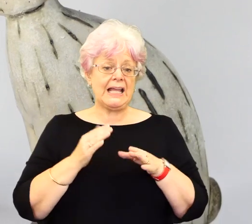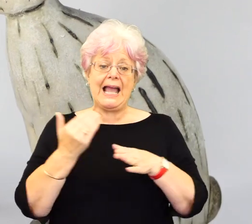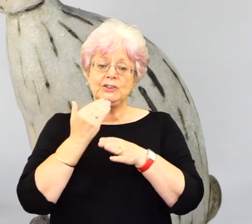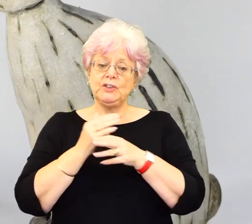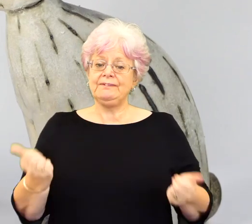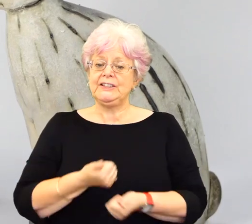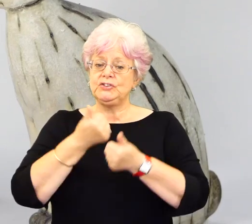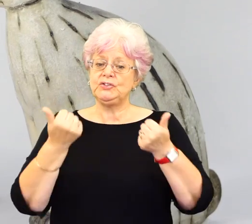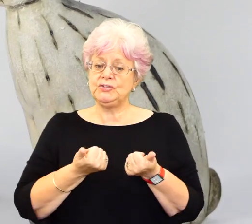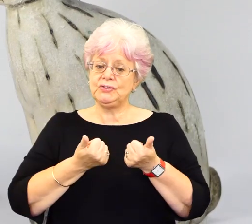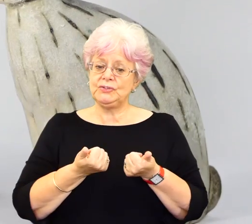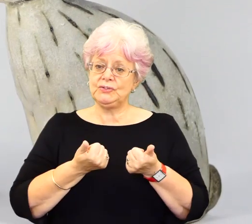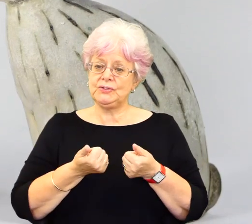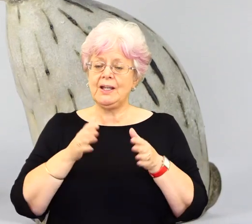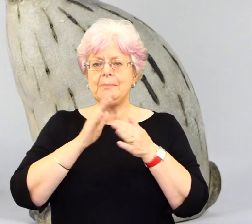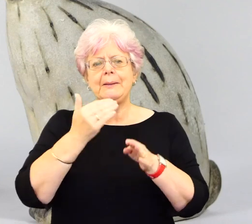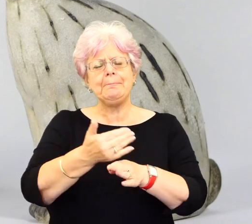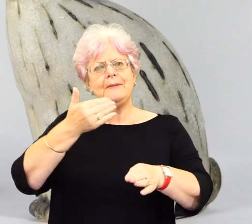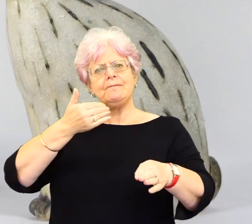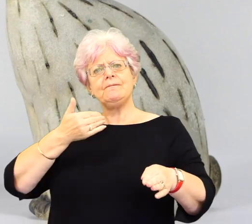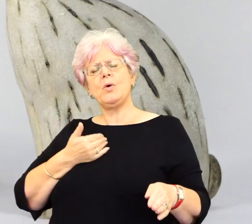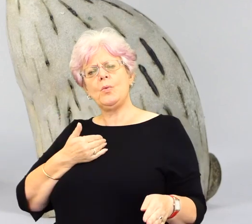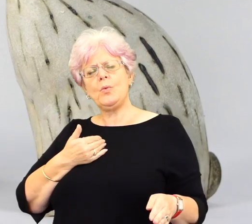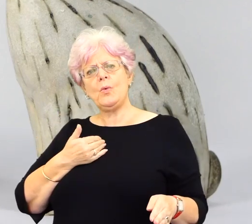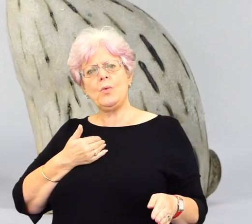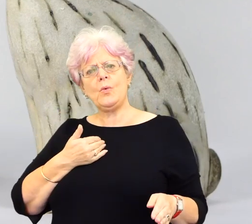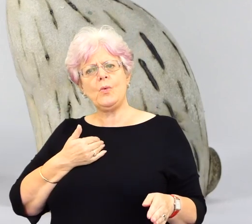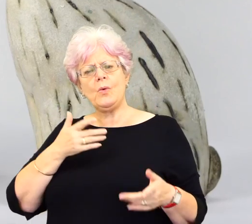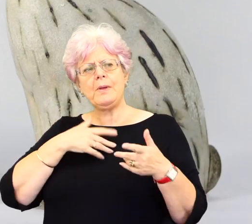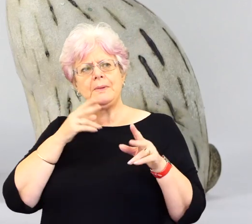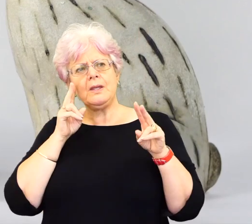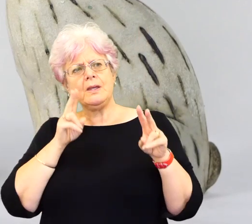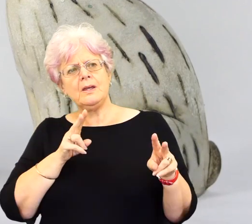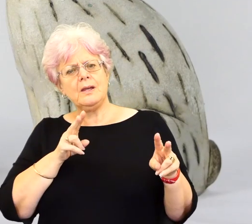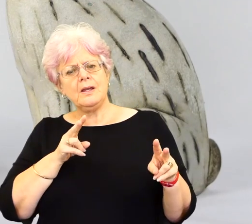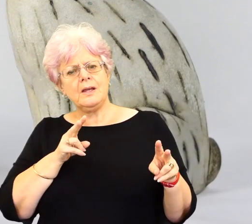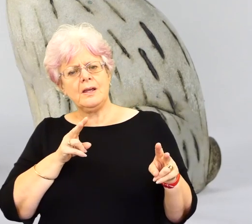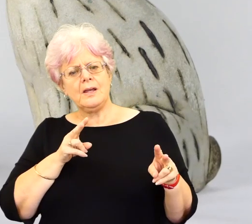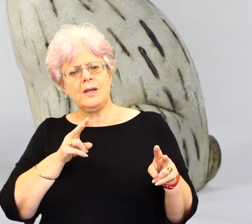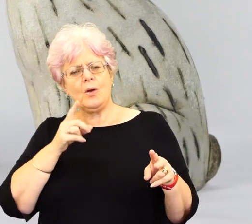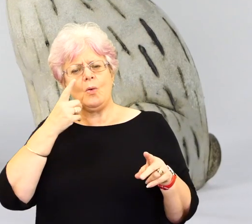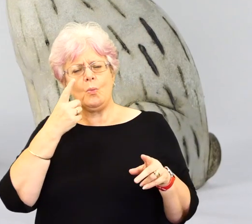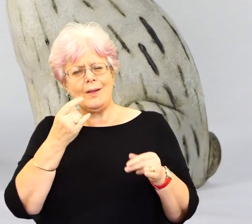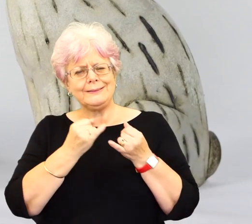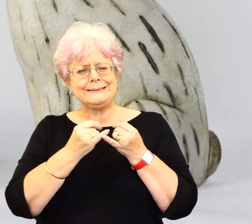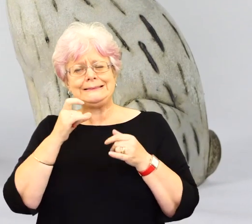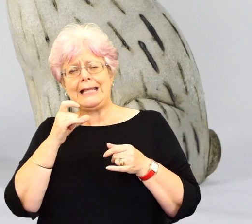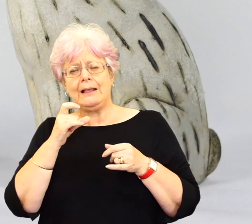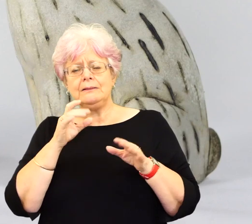it's beautiful and fierce, but it's calm, and he, but it could be, you'd be over the hedge in a second, it's just that